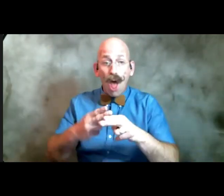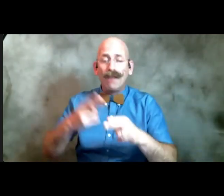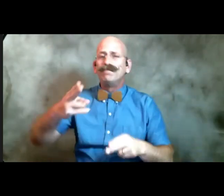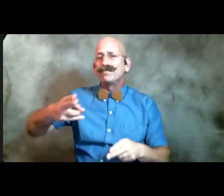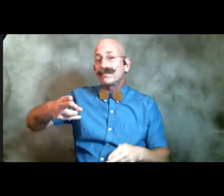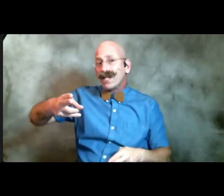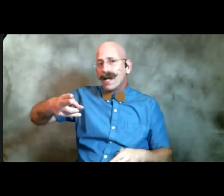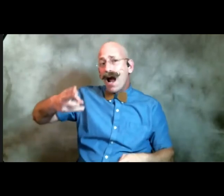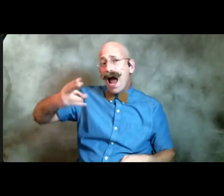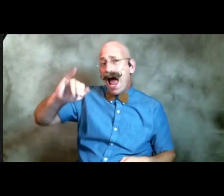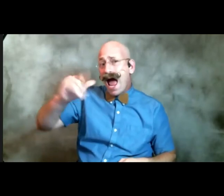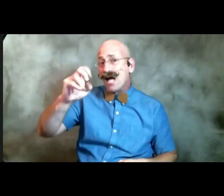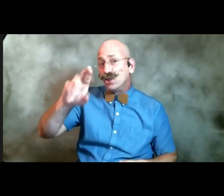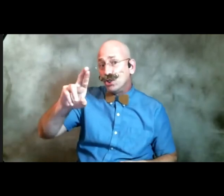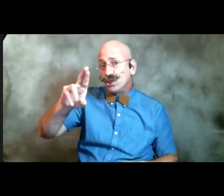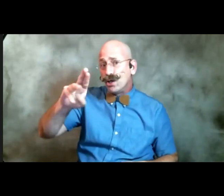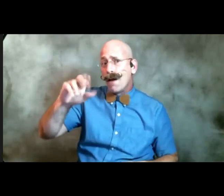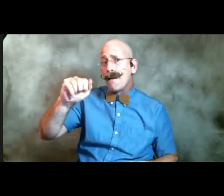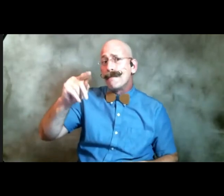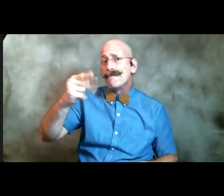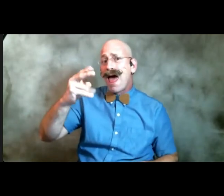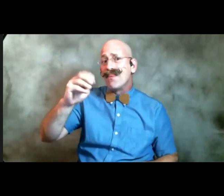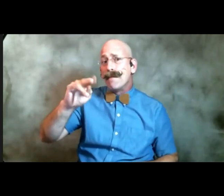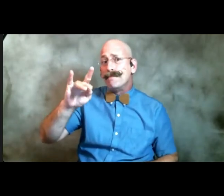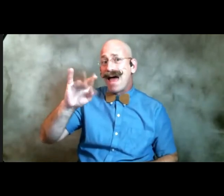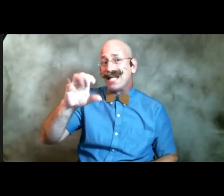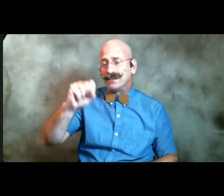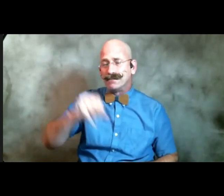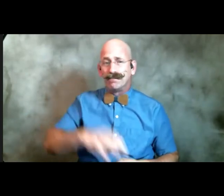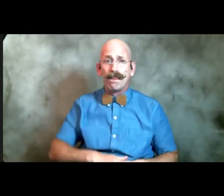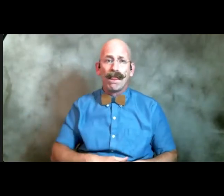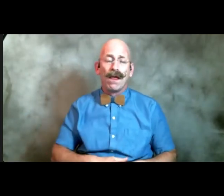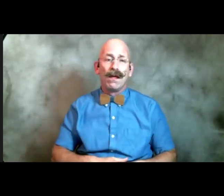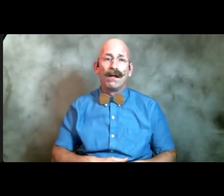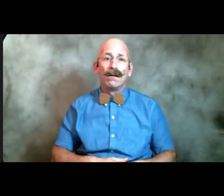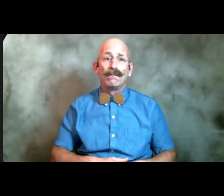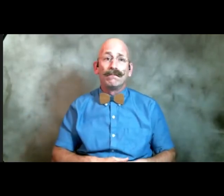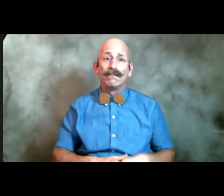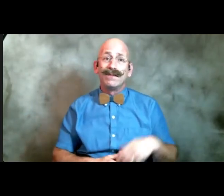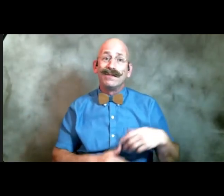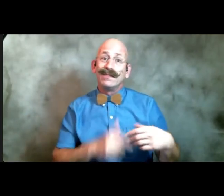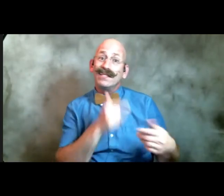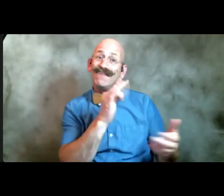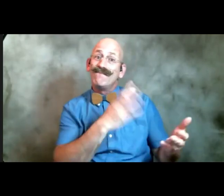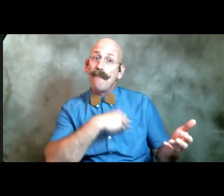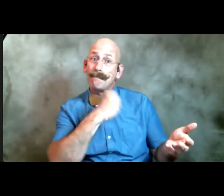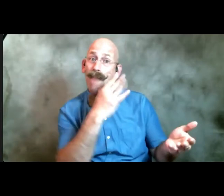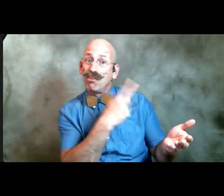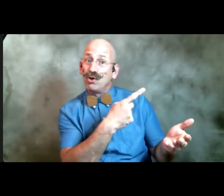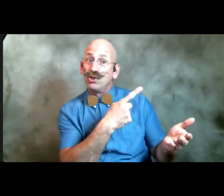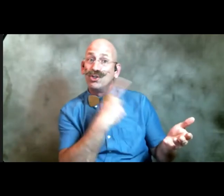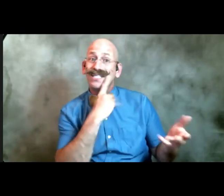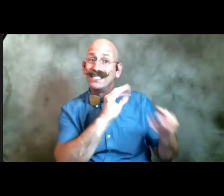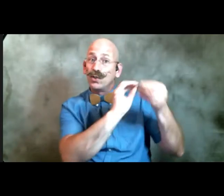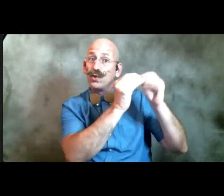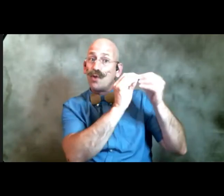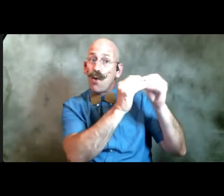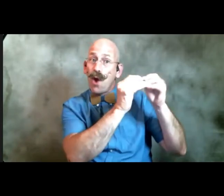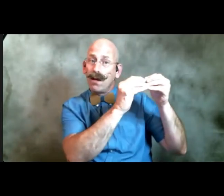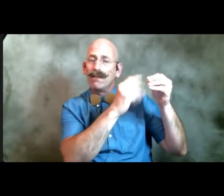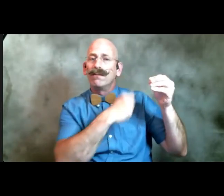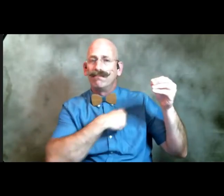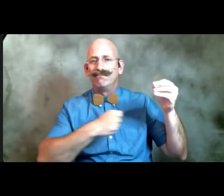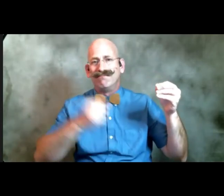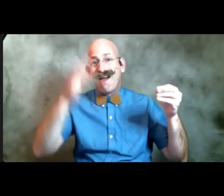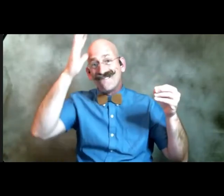if my mother was the numeral my father was